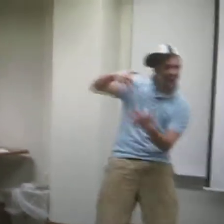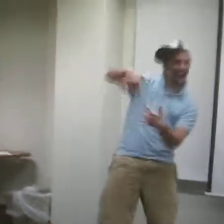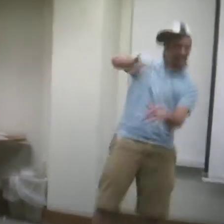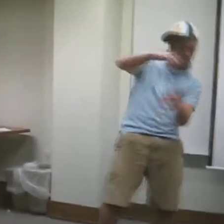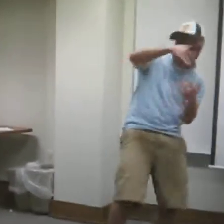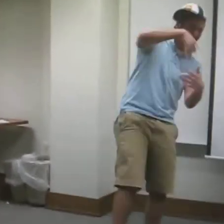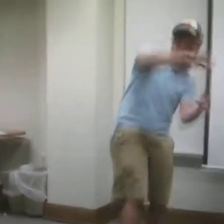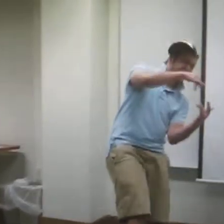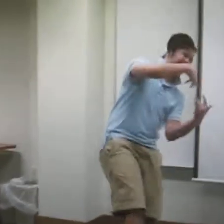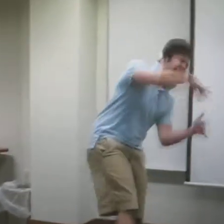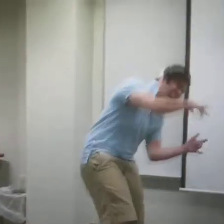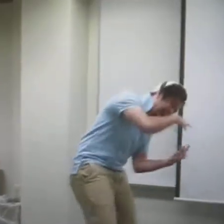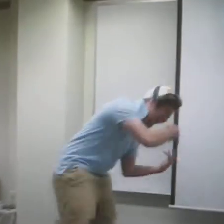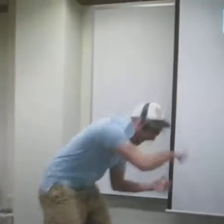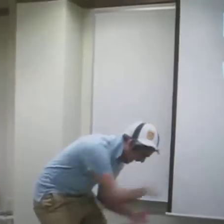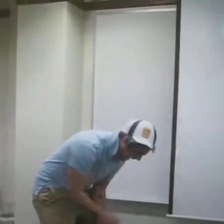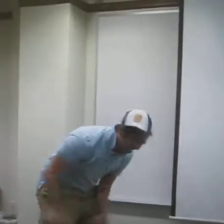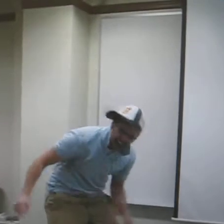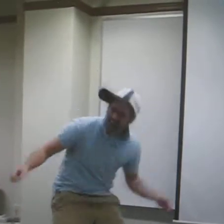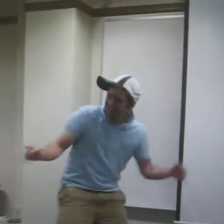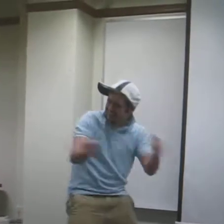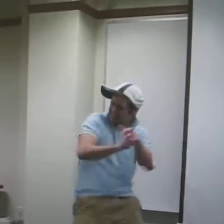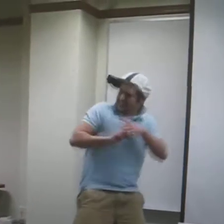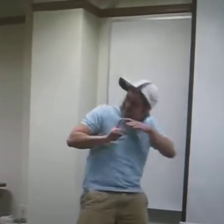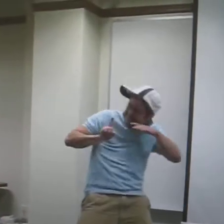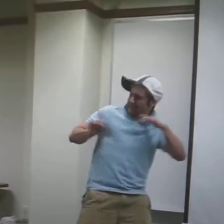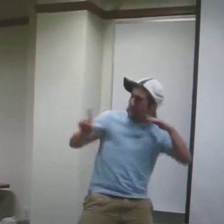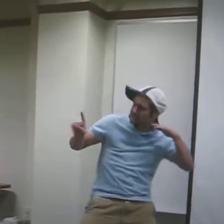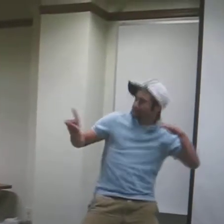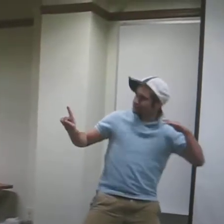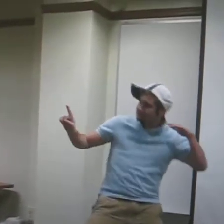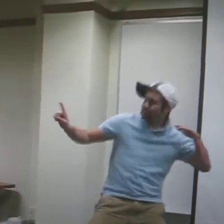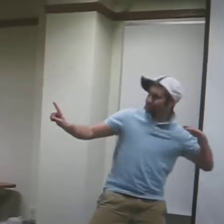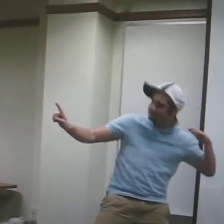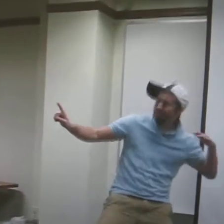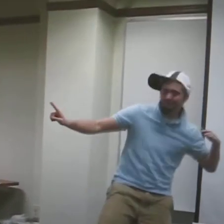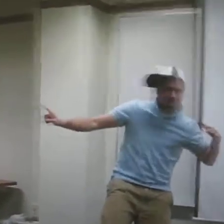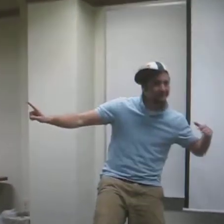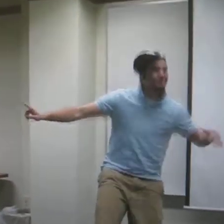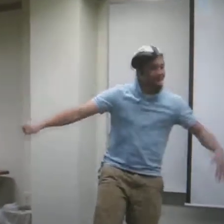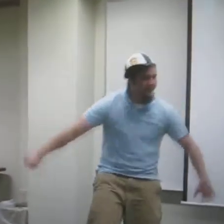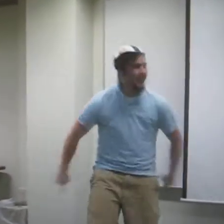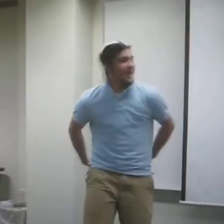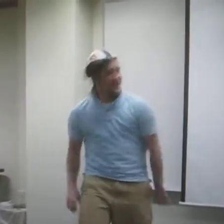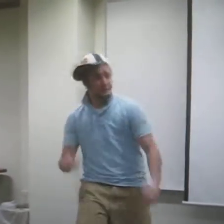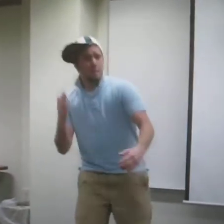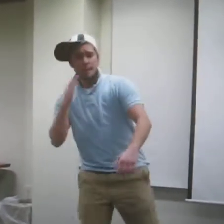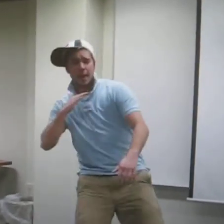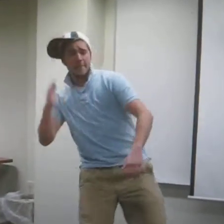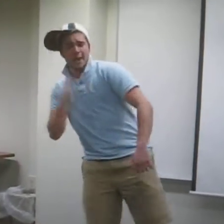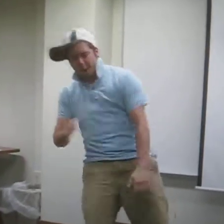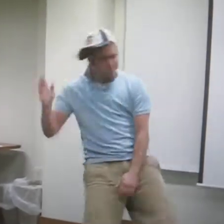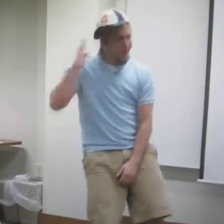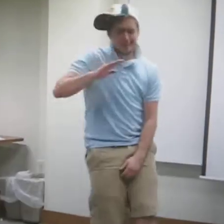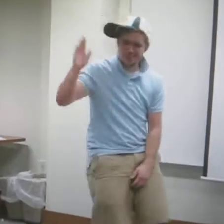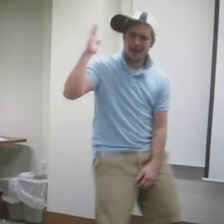me, cause you make a way, yeah, yeah, yeah So baby don't worry,